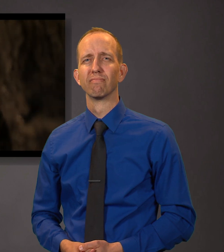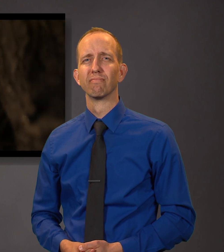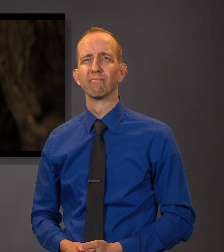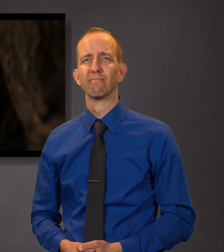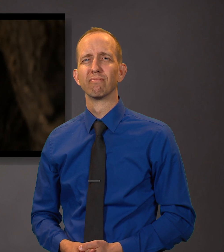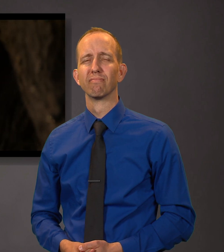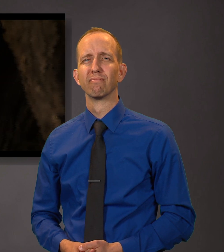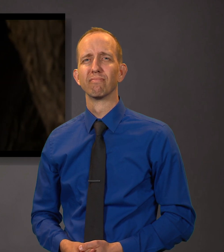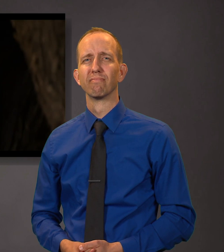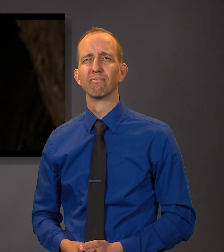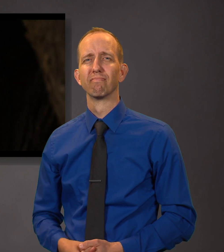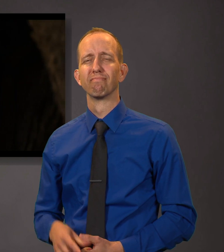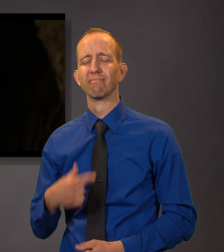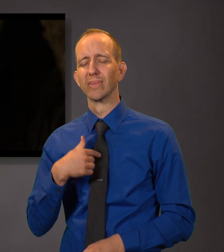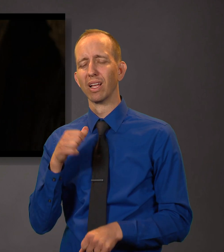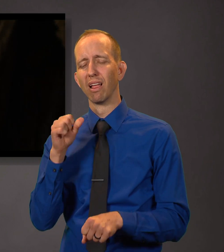What could I have done more in my vineyard?